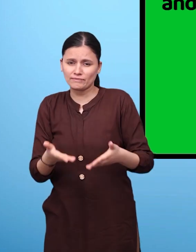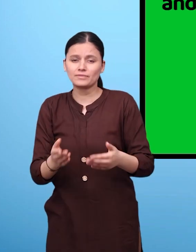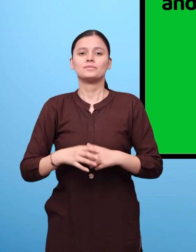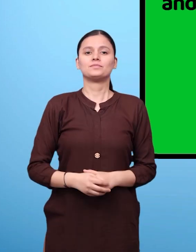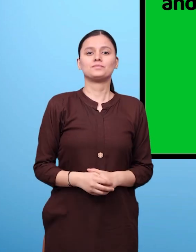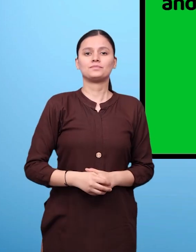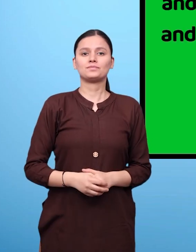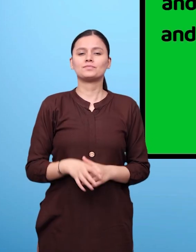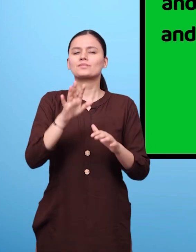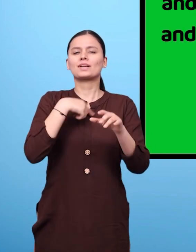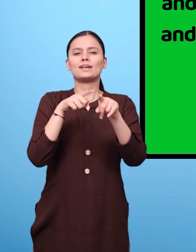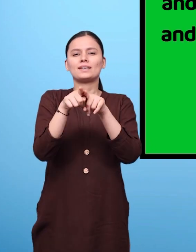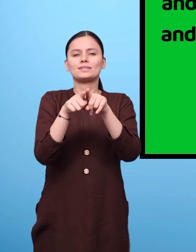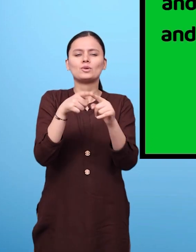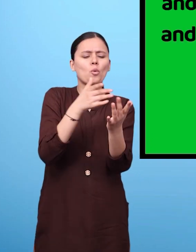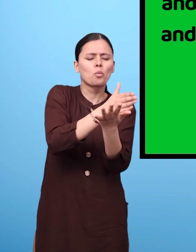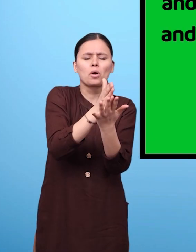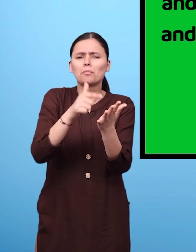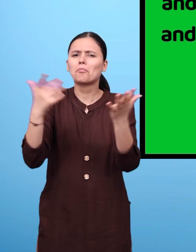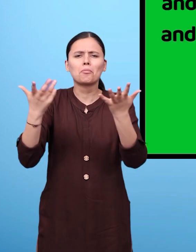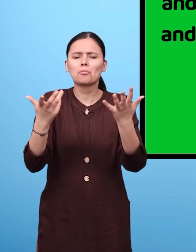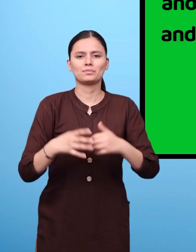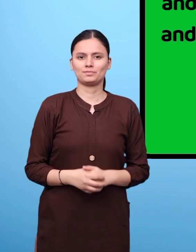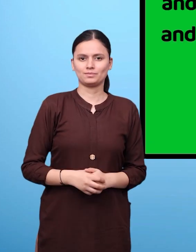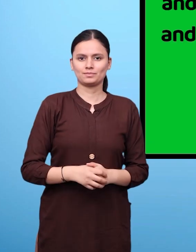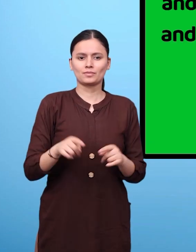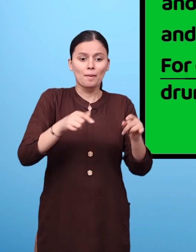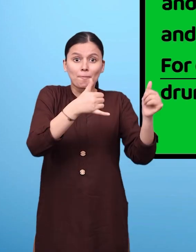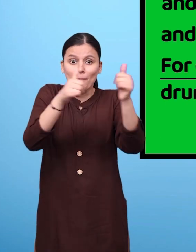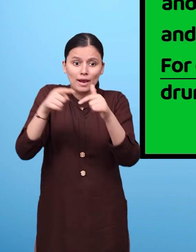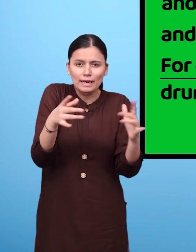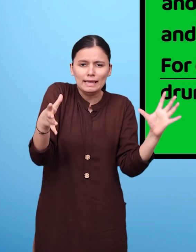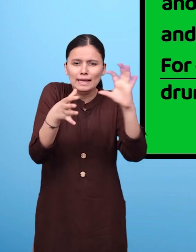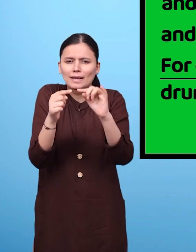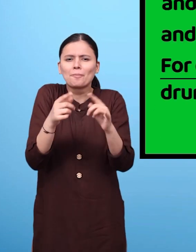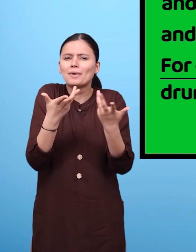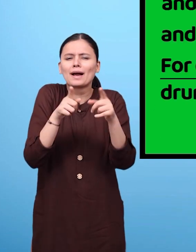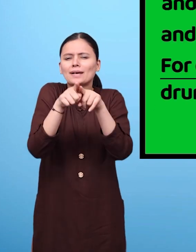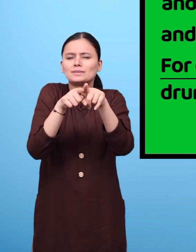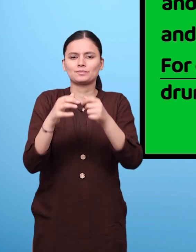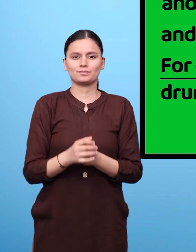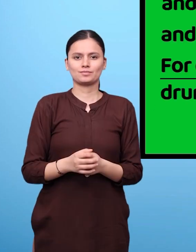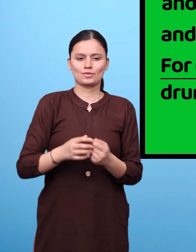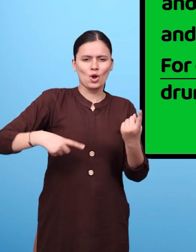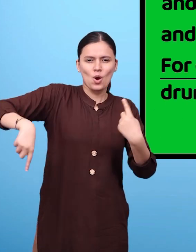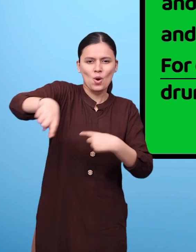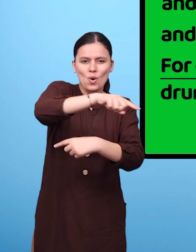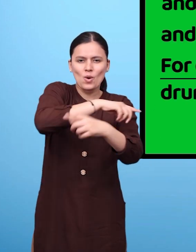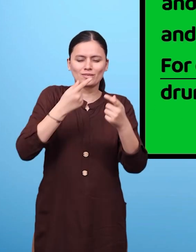and the way they are played. For example, drum and tabla are played by beating